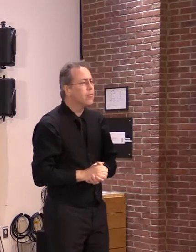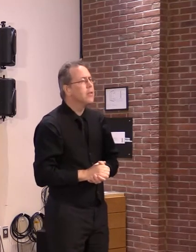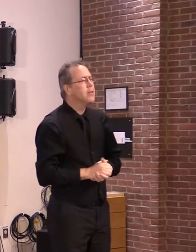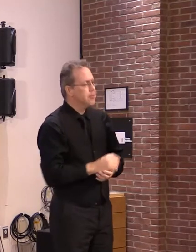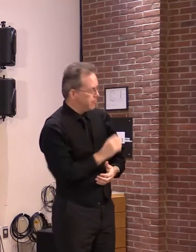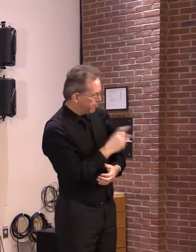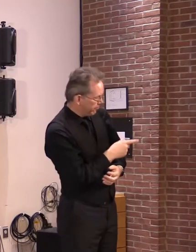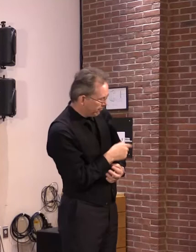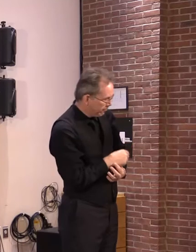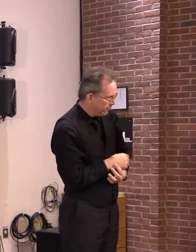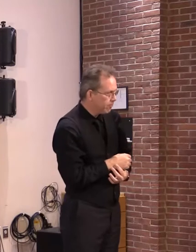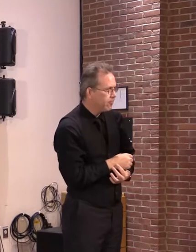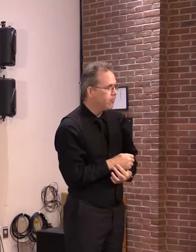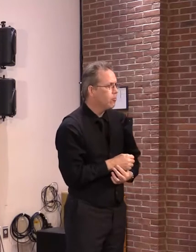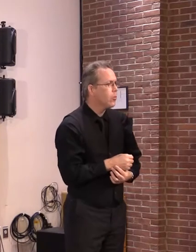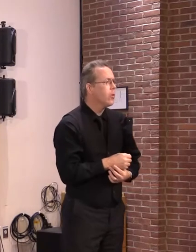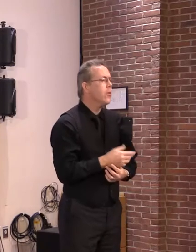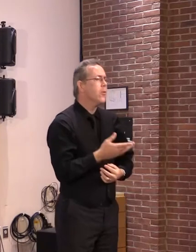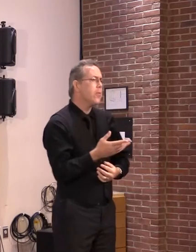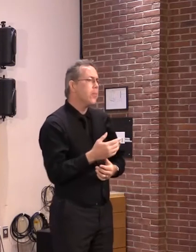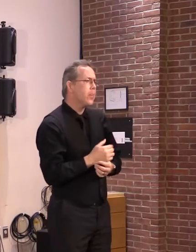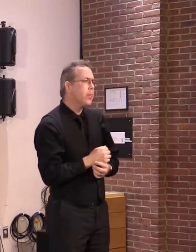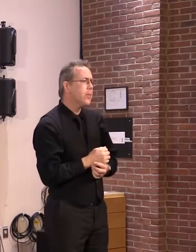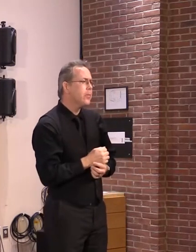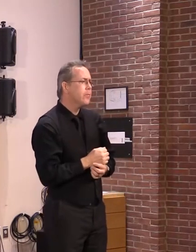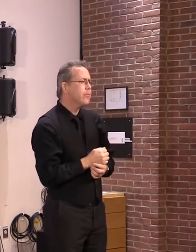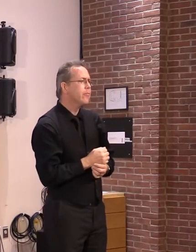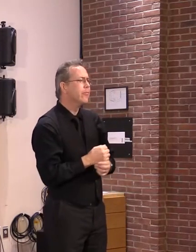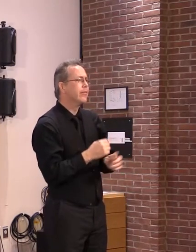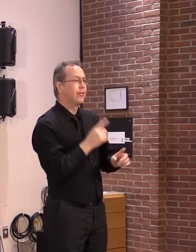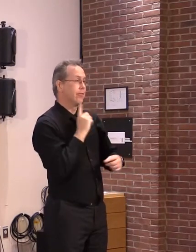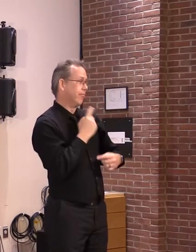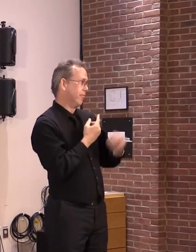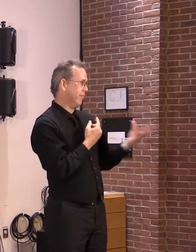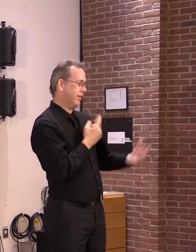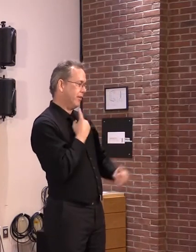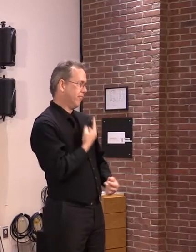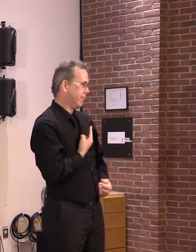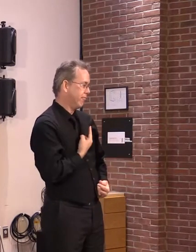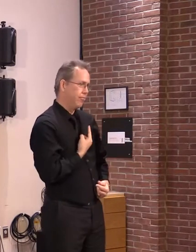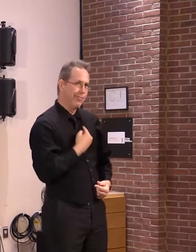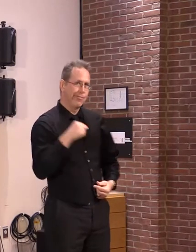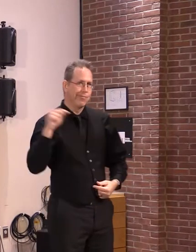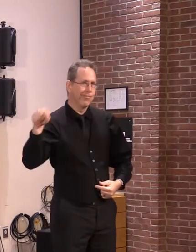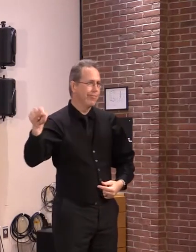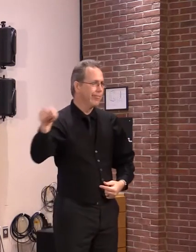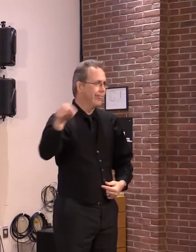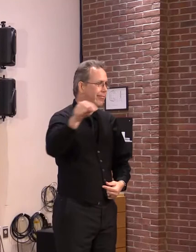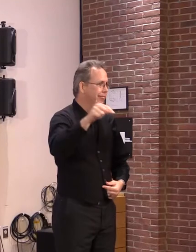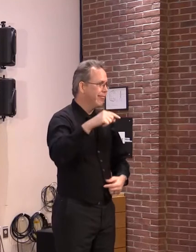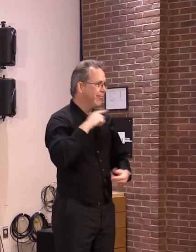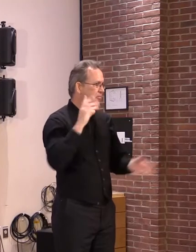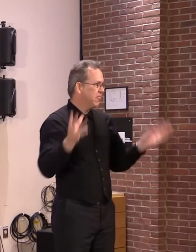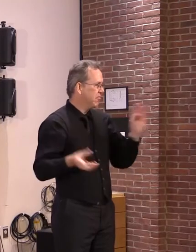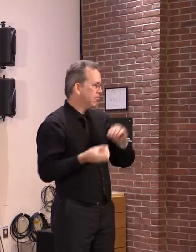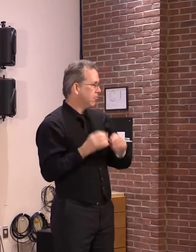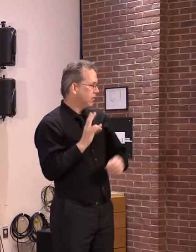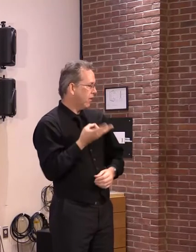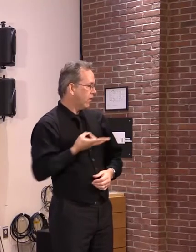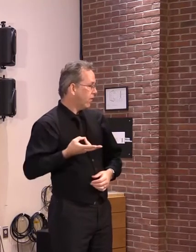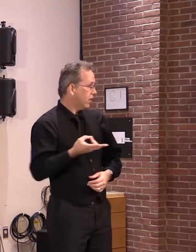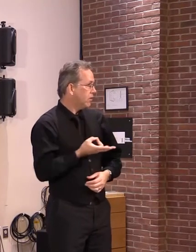So, first of all, it's not just me that's making this point. I believe seven of Vermont City mayors have